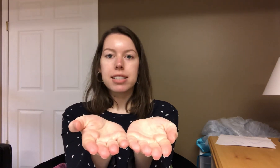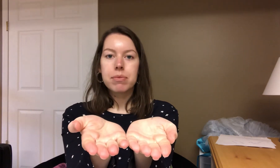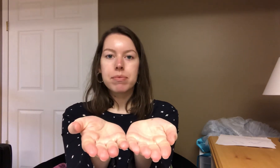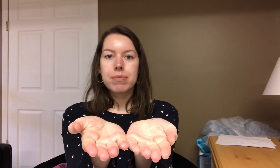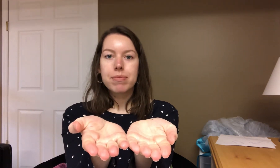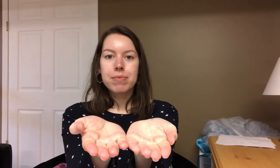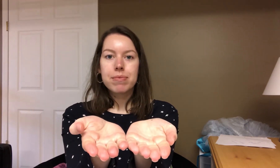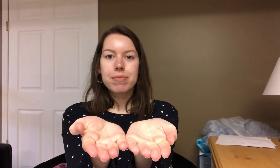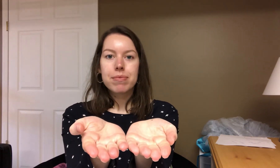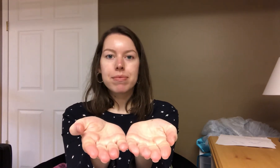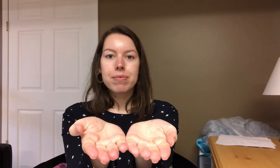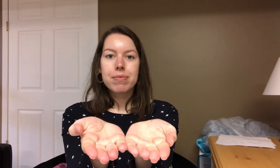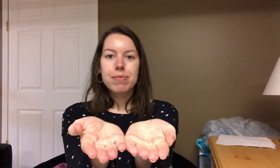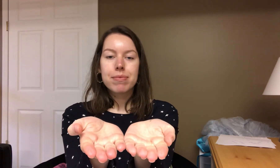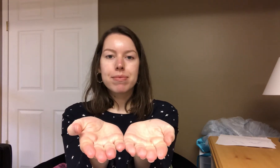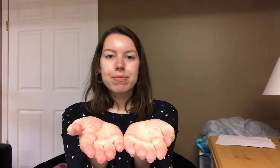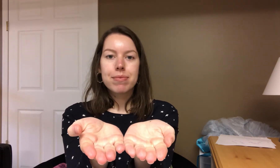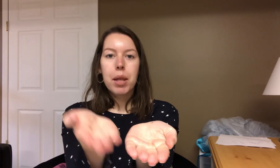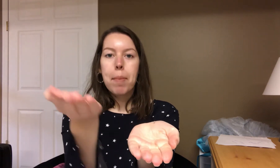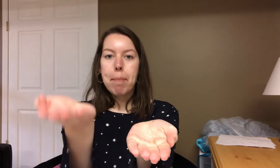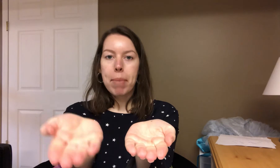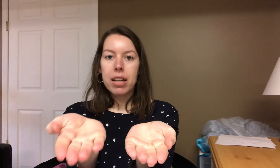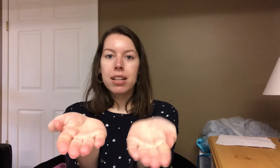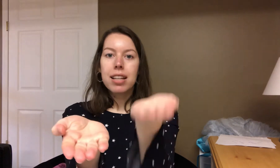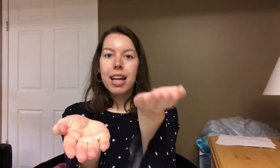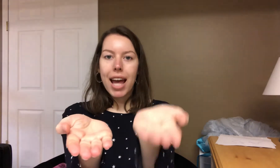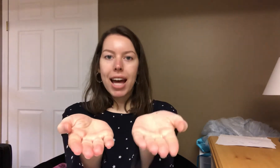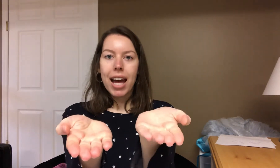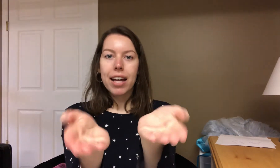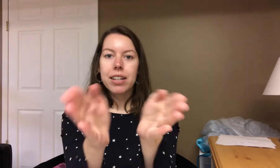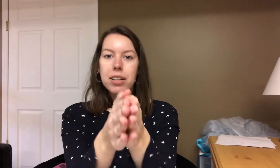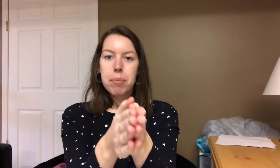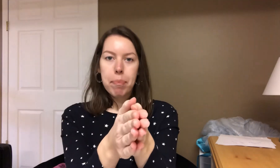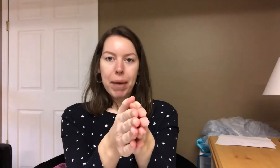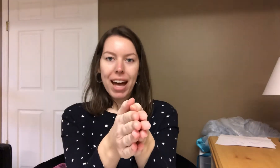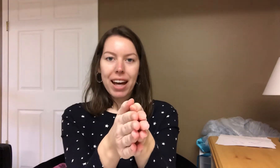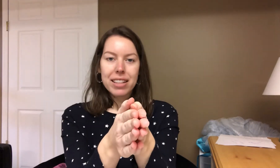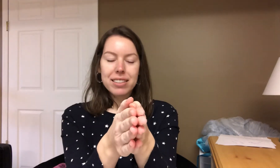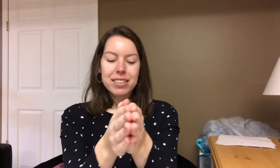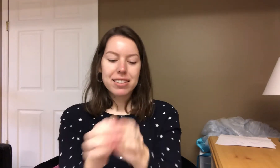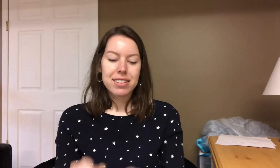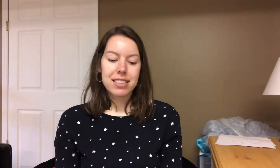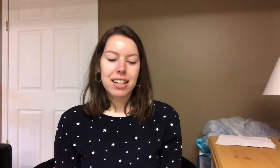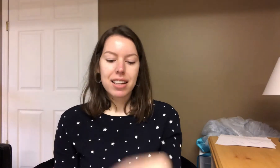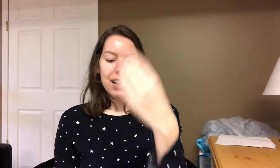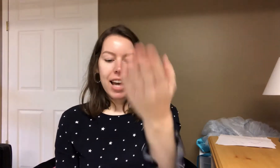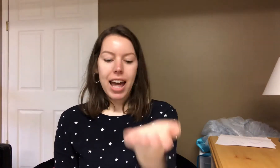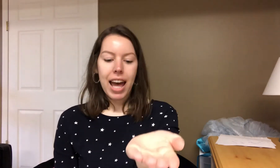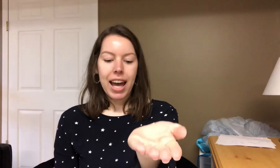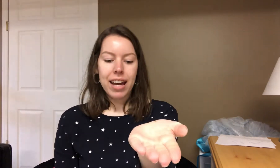buh-ag. Bag. Ag.